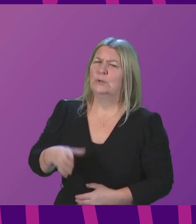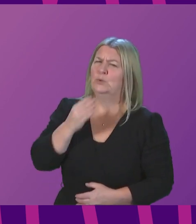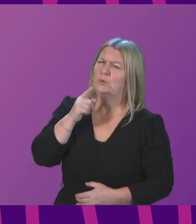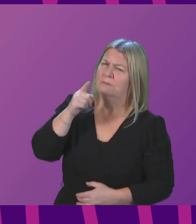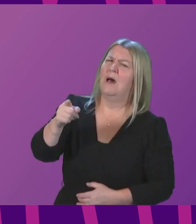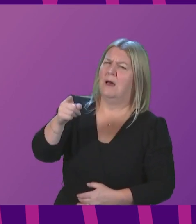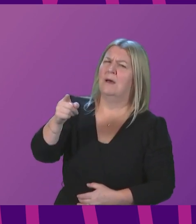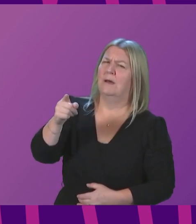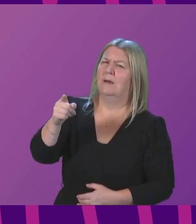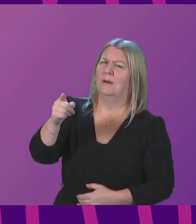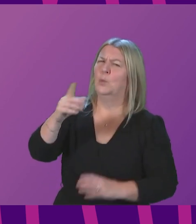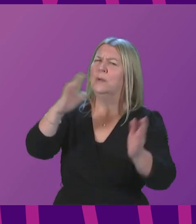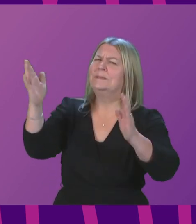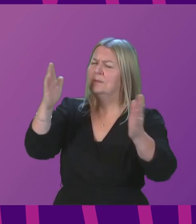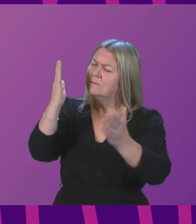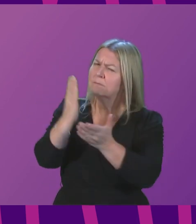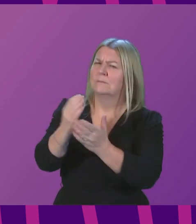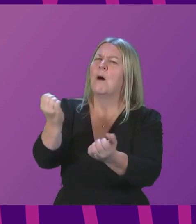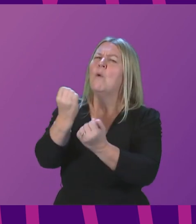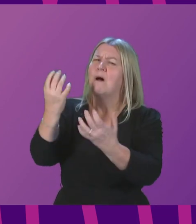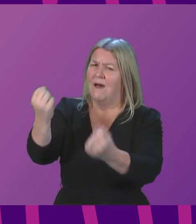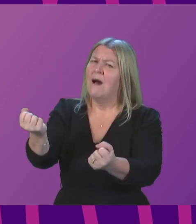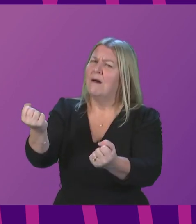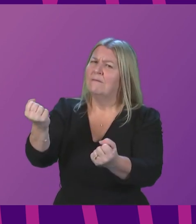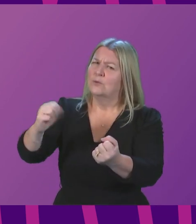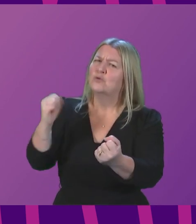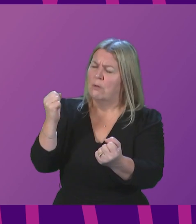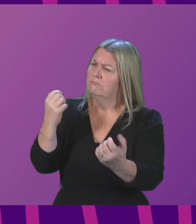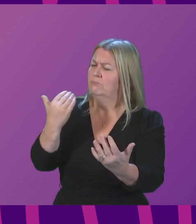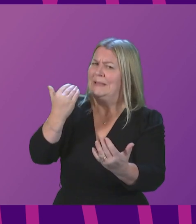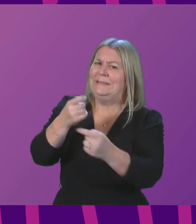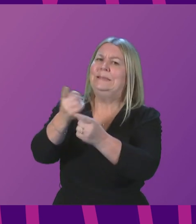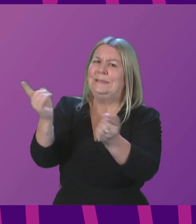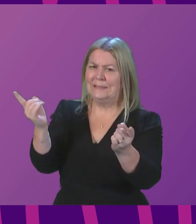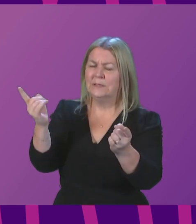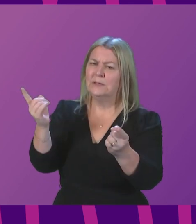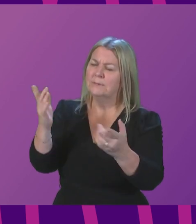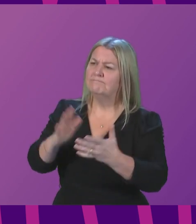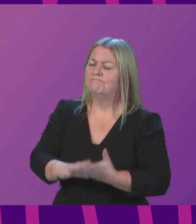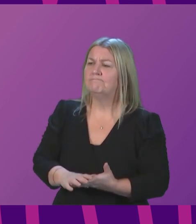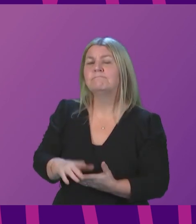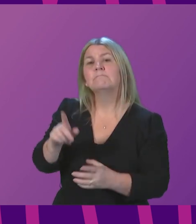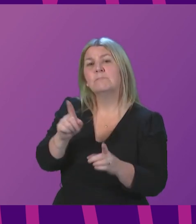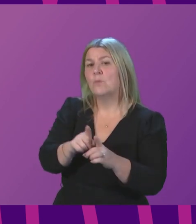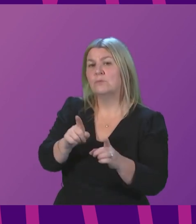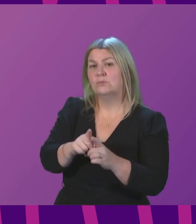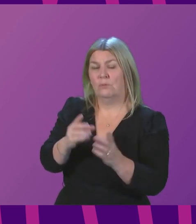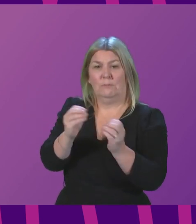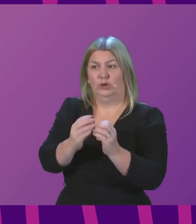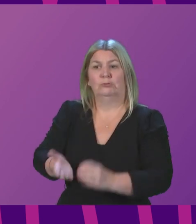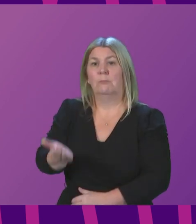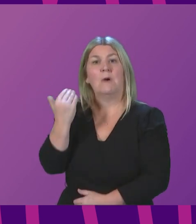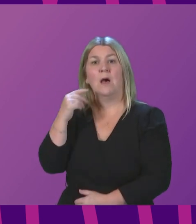wind is one of the greatest assets that we have, but secondly, we need to ensure, and as I've said candidly before, I don't think